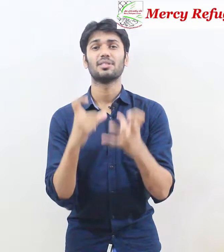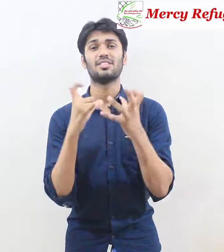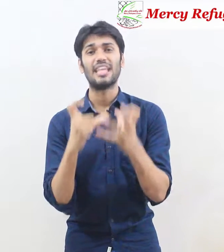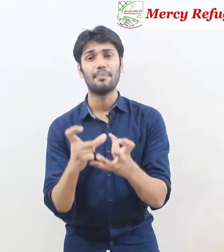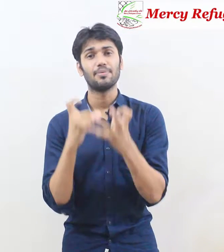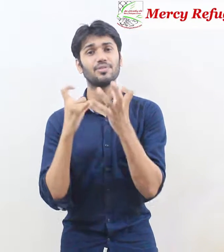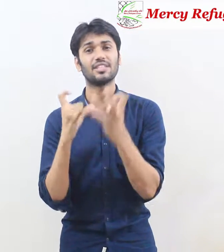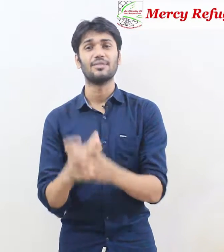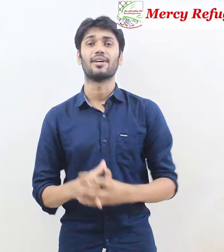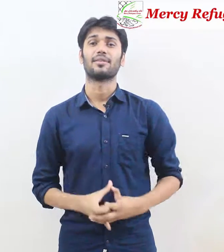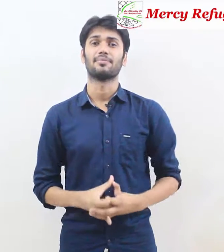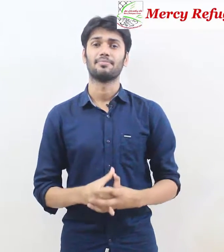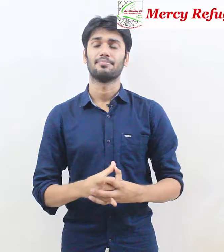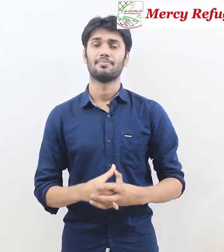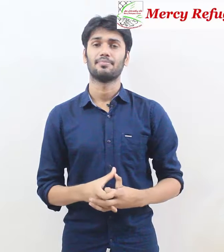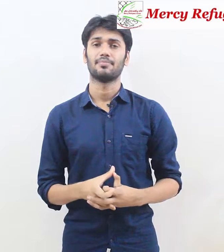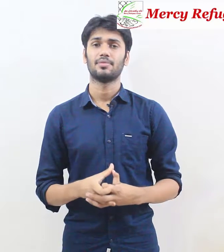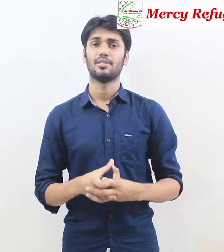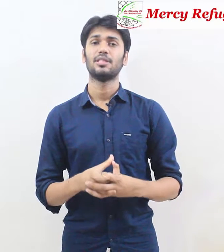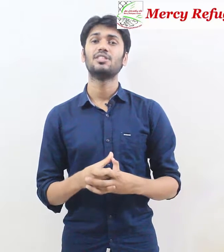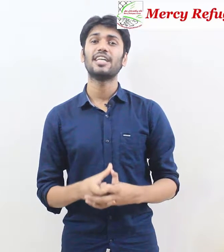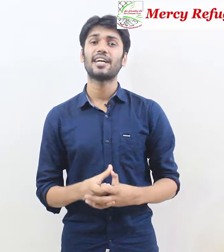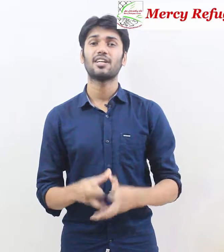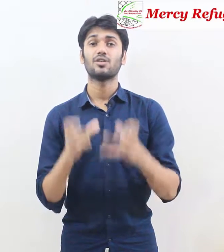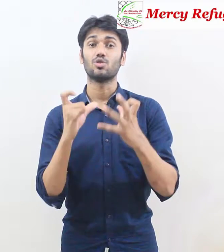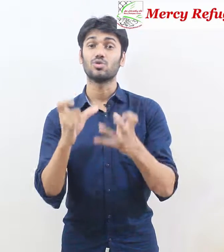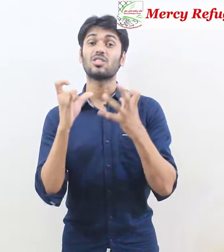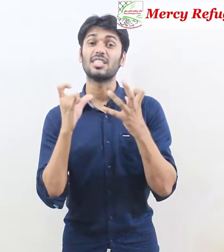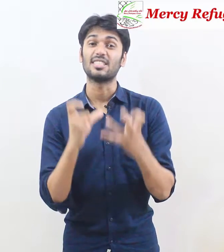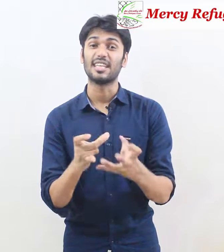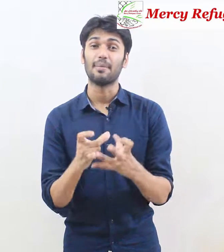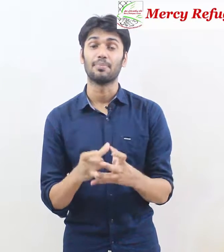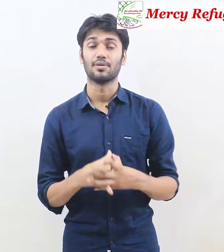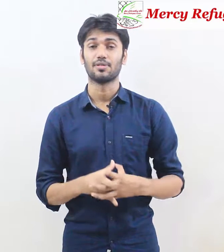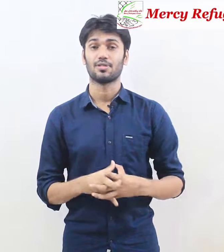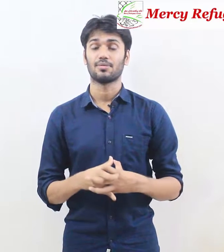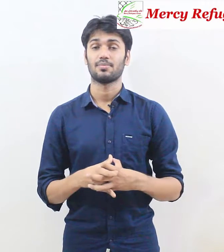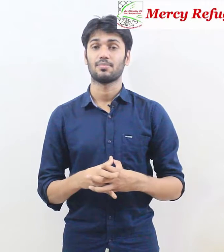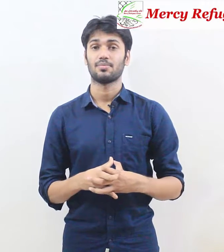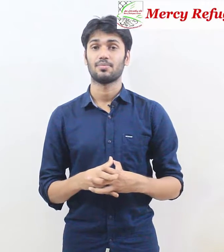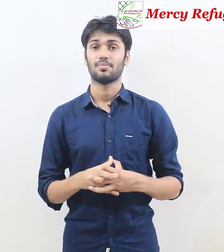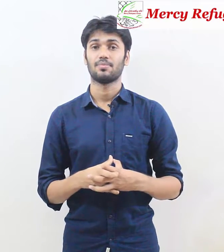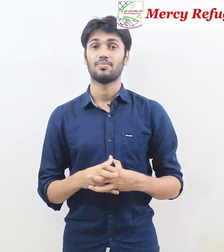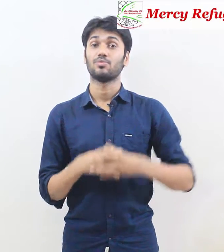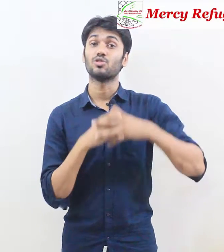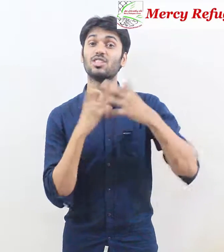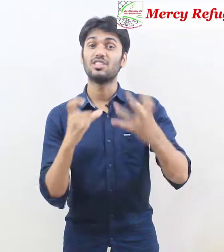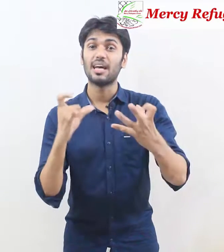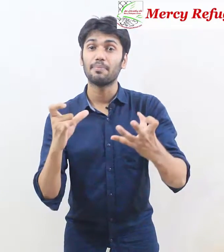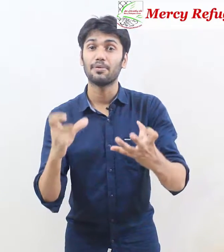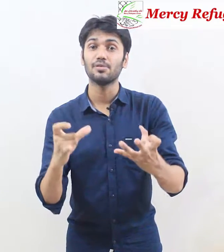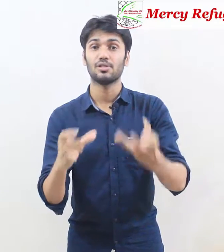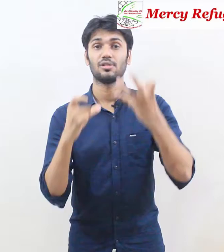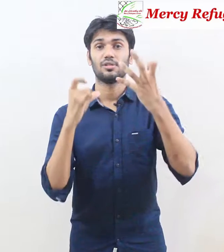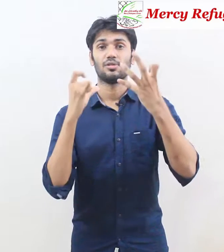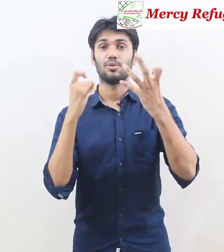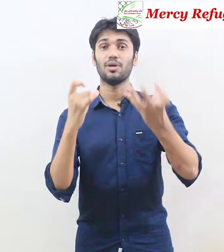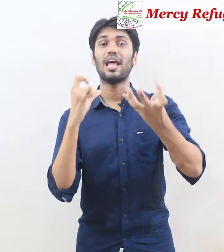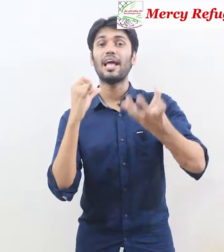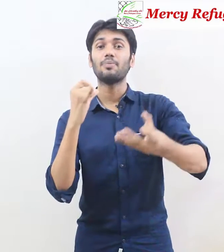examples given check those examples those examples will help